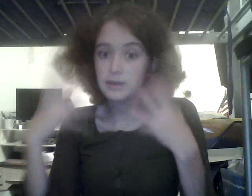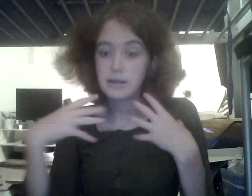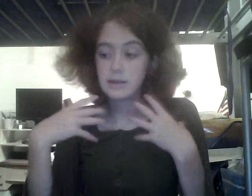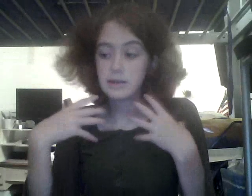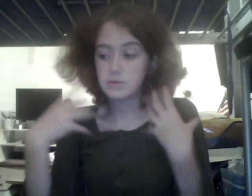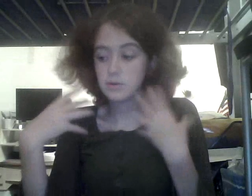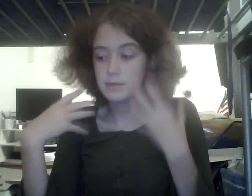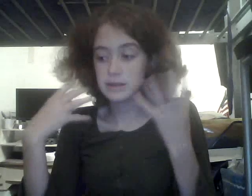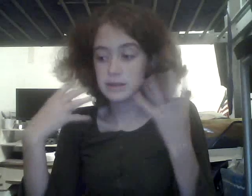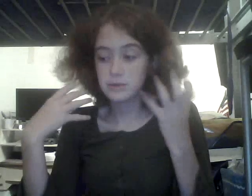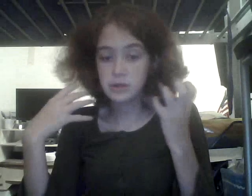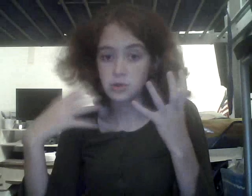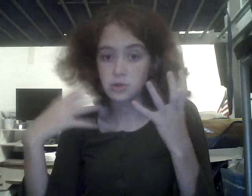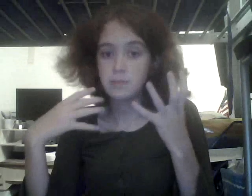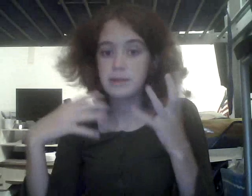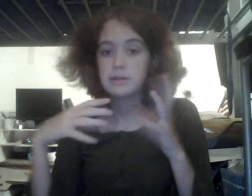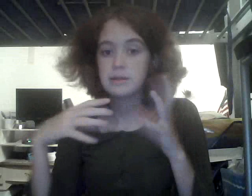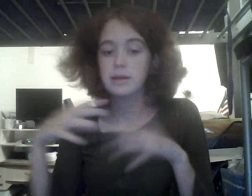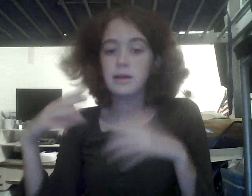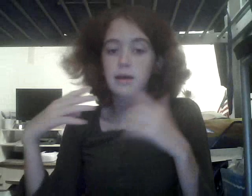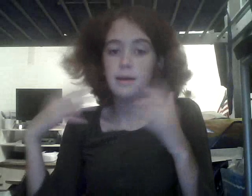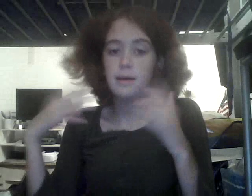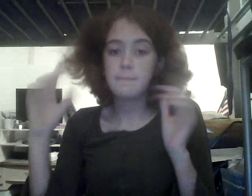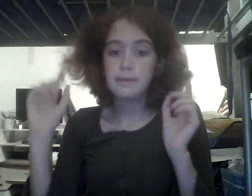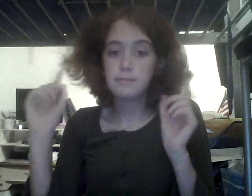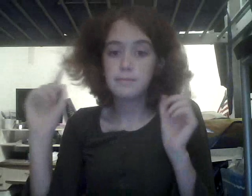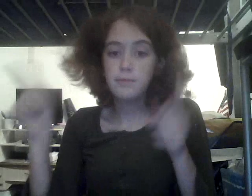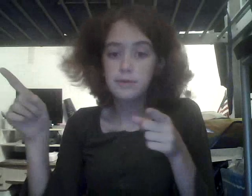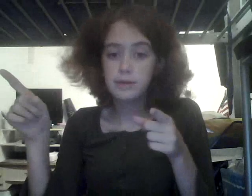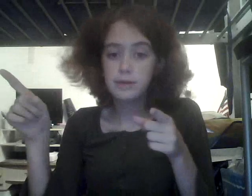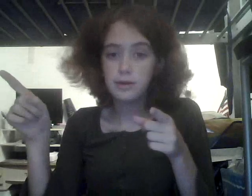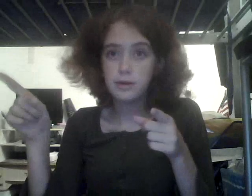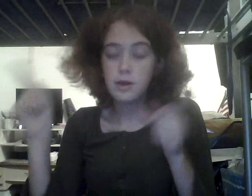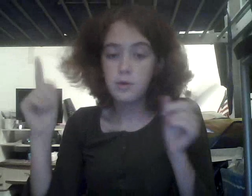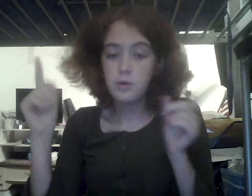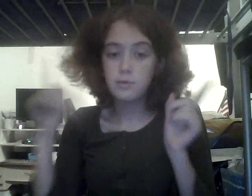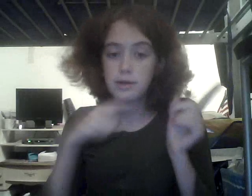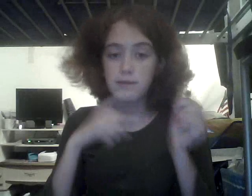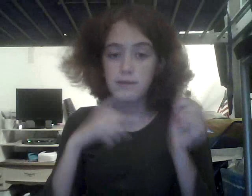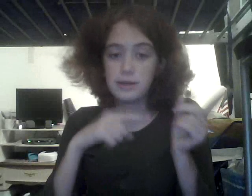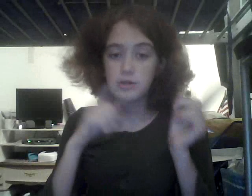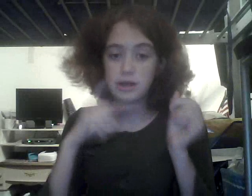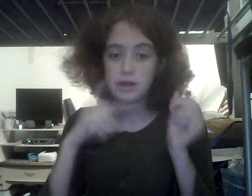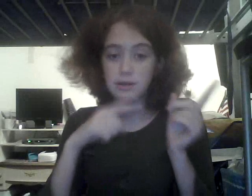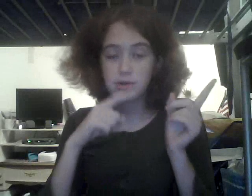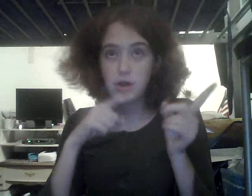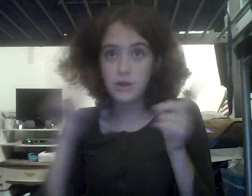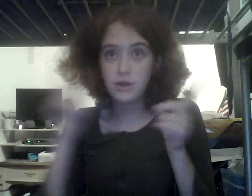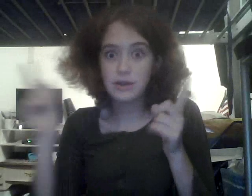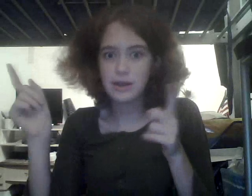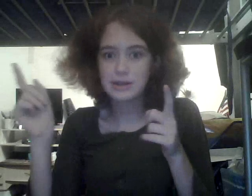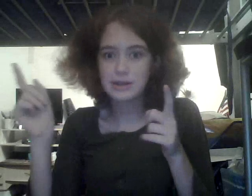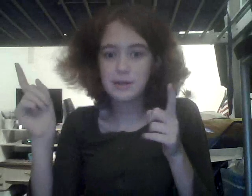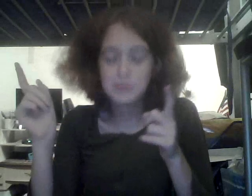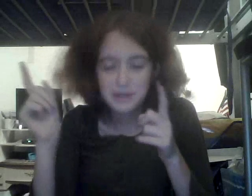They're so amazing, they're such good pets. Um, moving right along, who would win it if I, Charlie, Charlie or Alex? almost said,